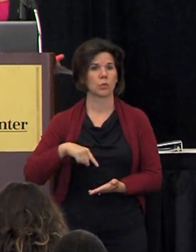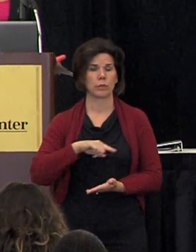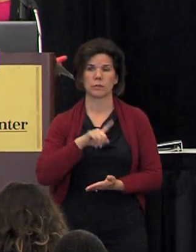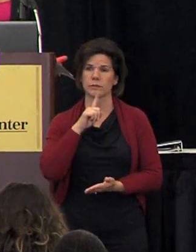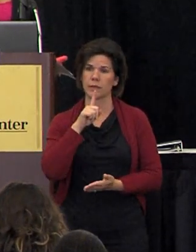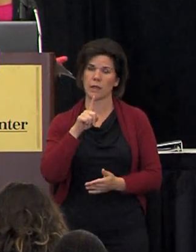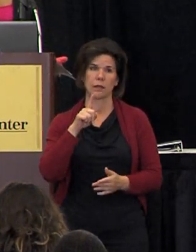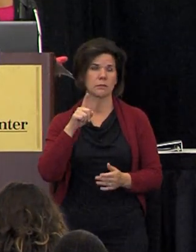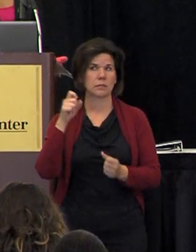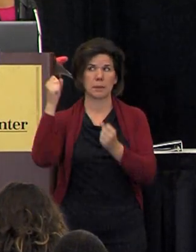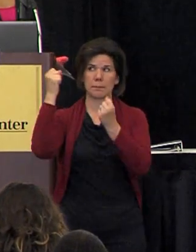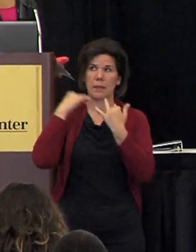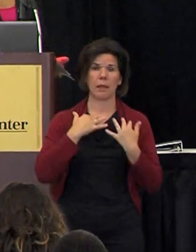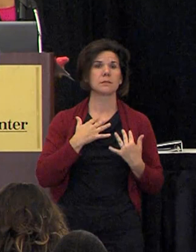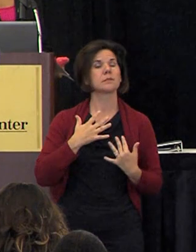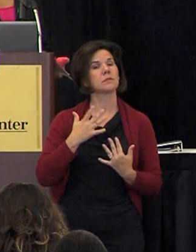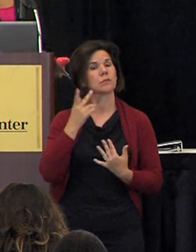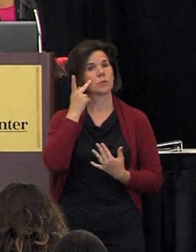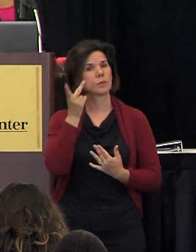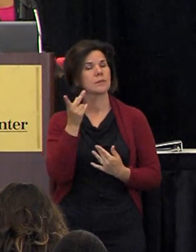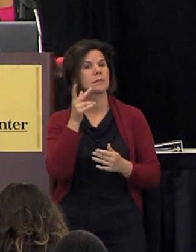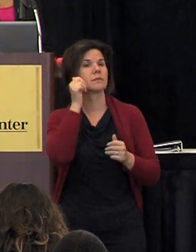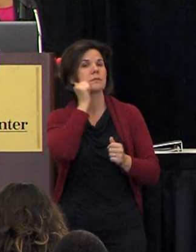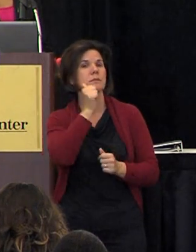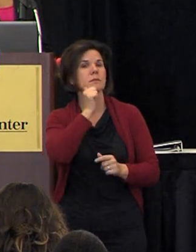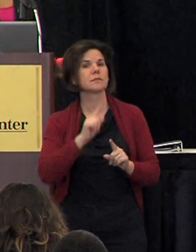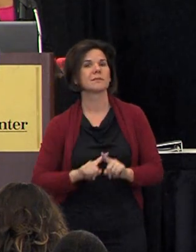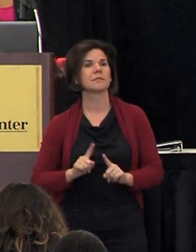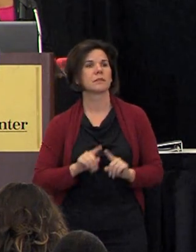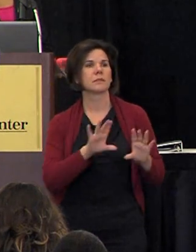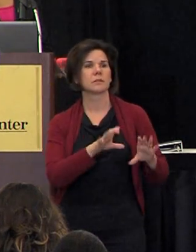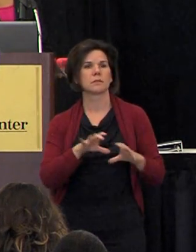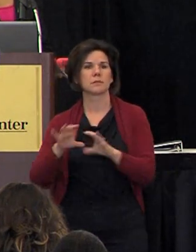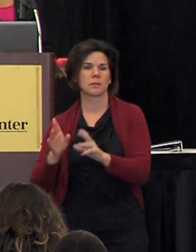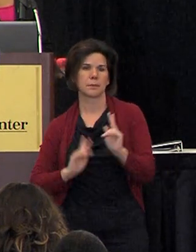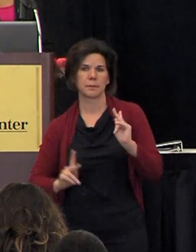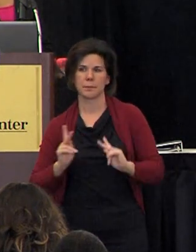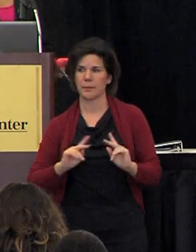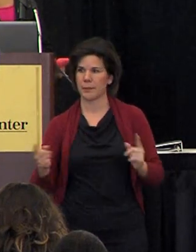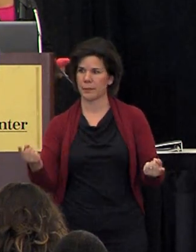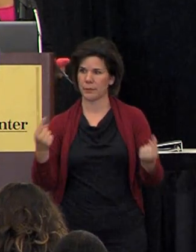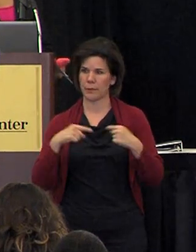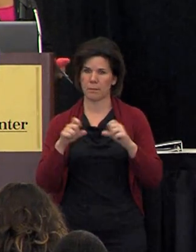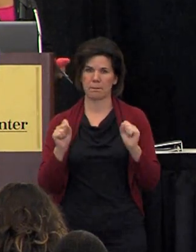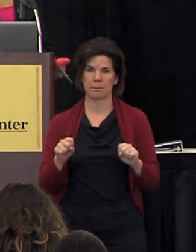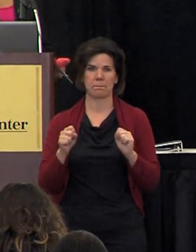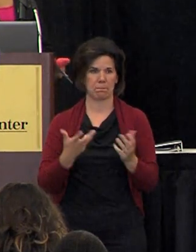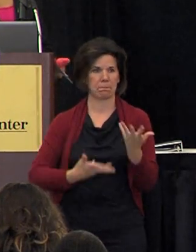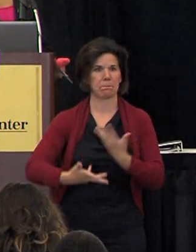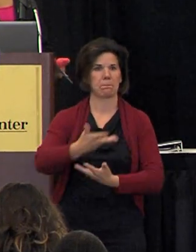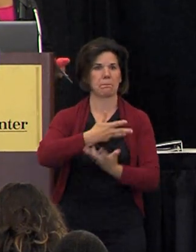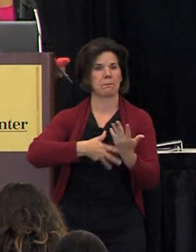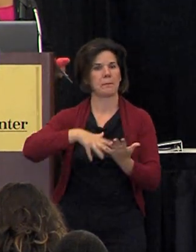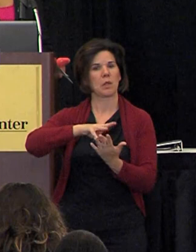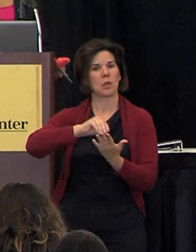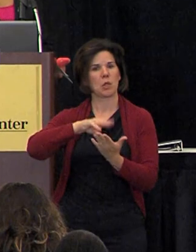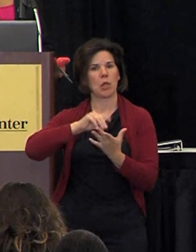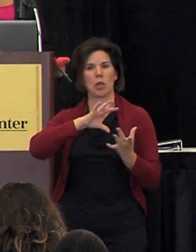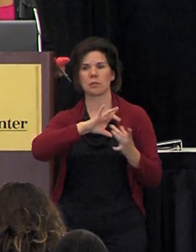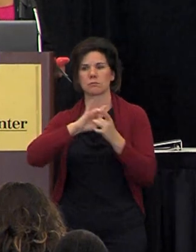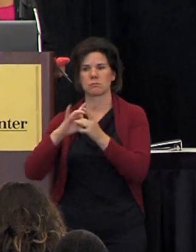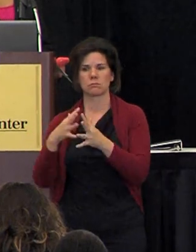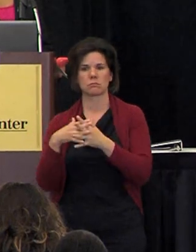very blessed to see every day different groups of people come and be able to socialize learn about the united